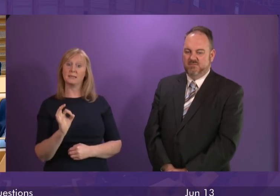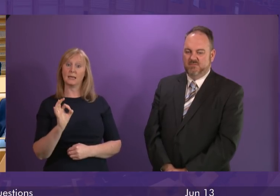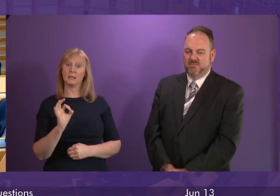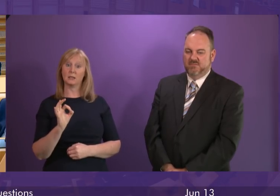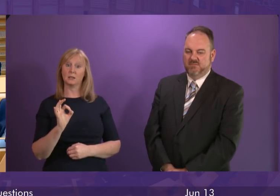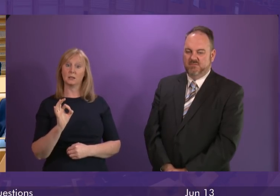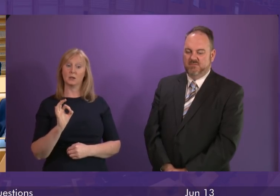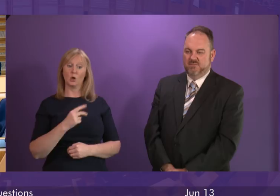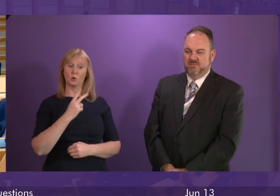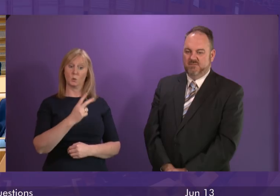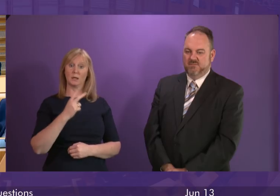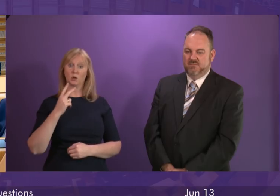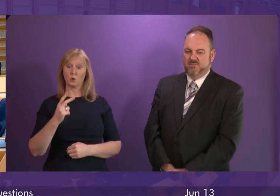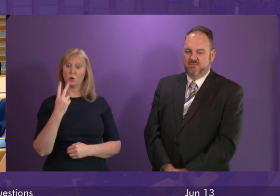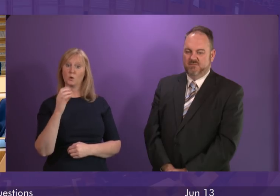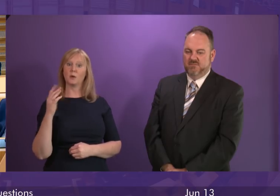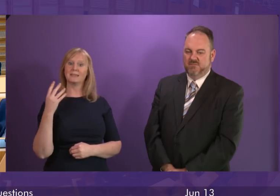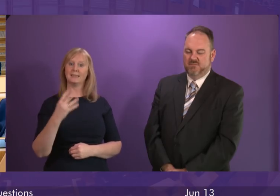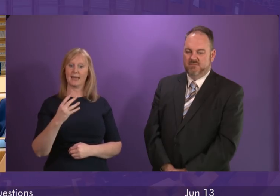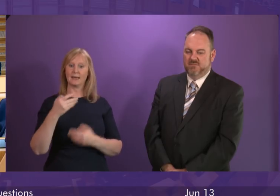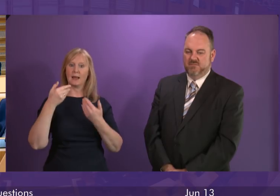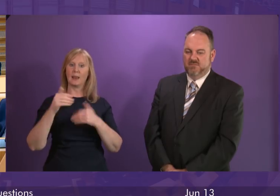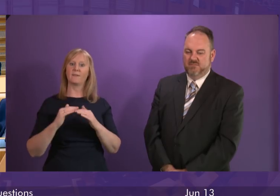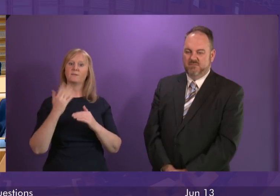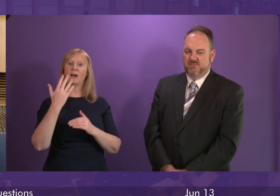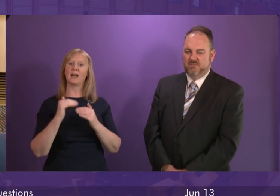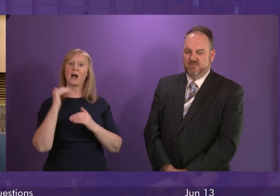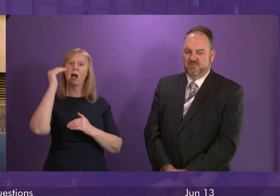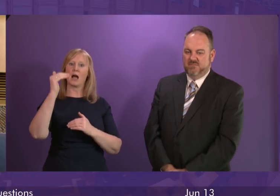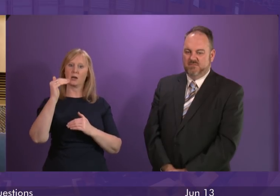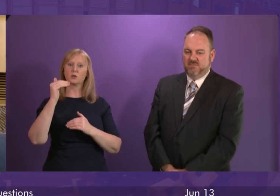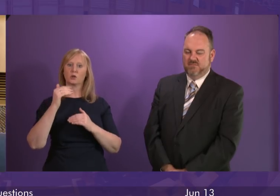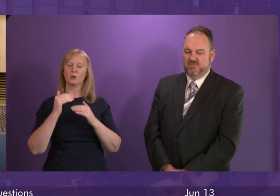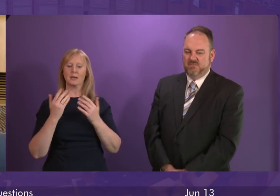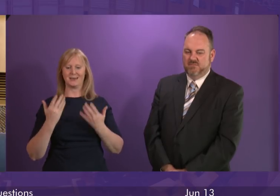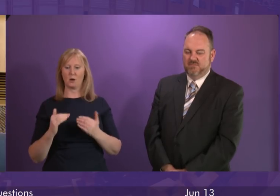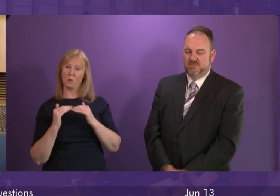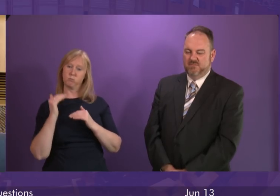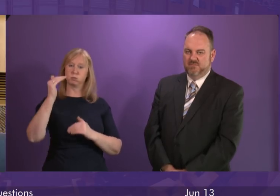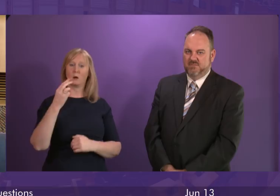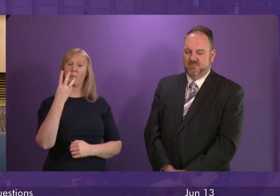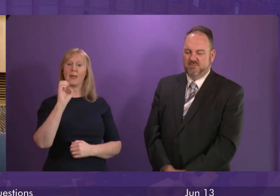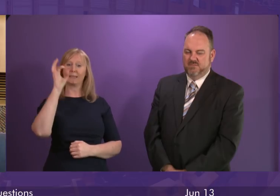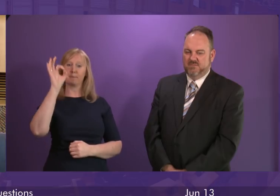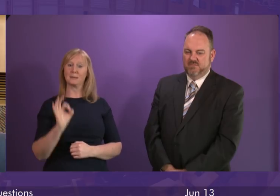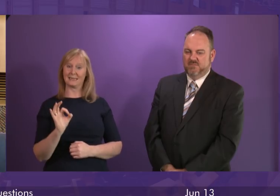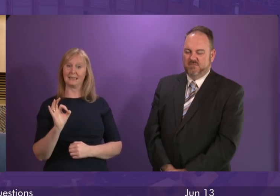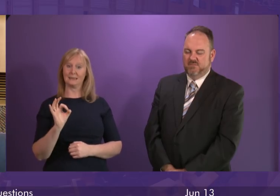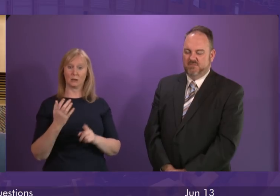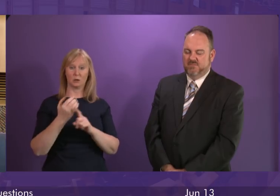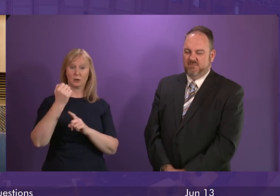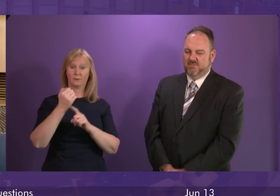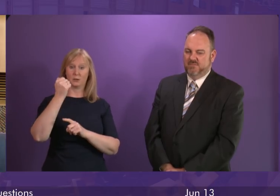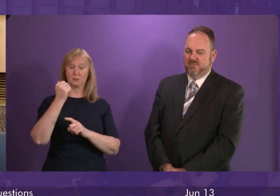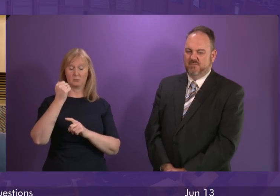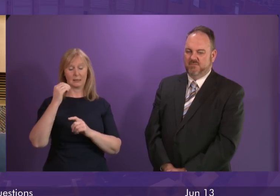22% in 2009, leaving school with five higher or more, now over 30%. And we see the gap